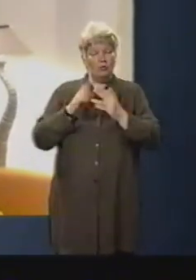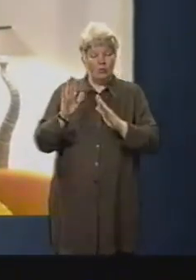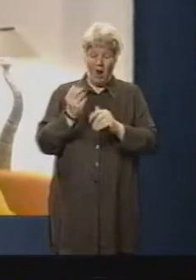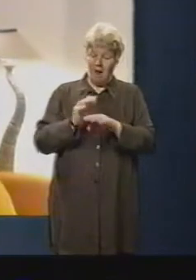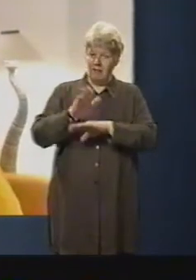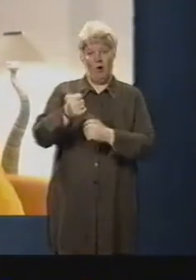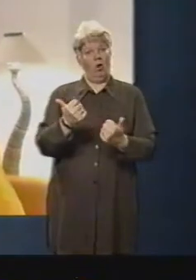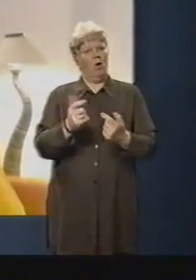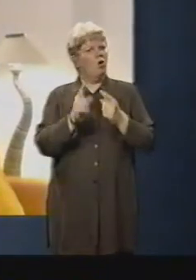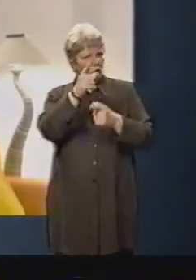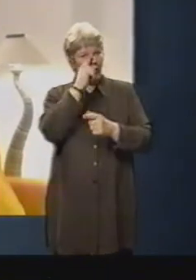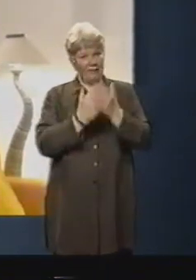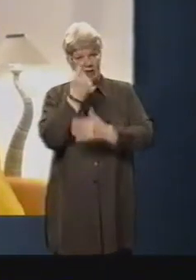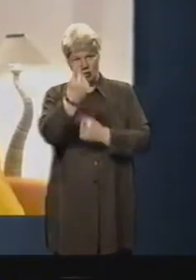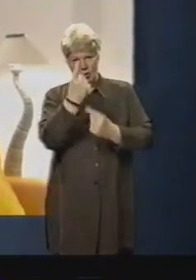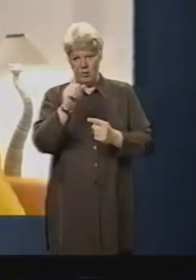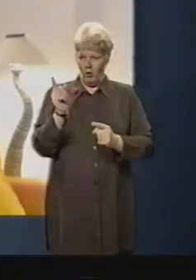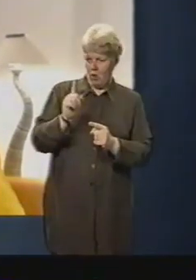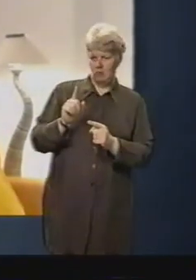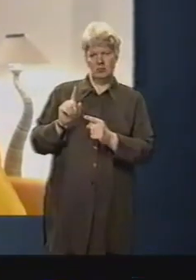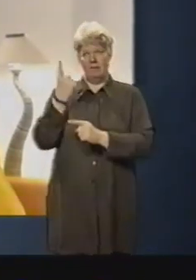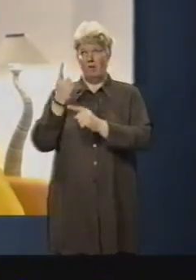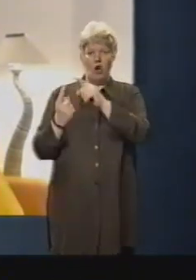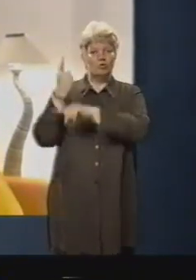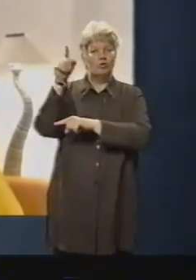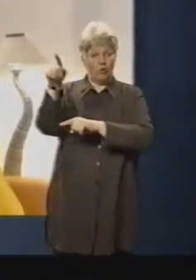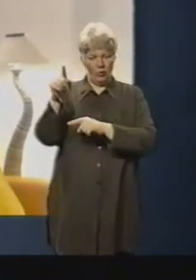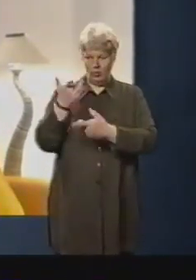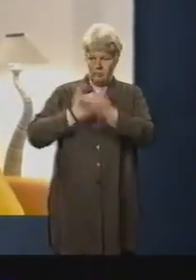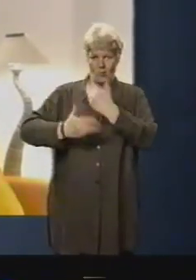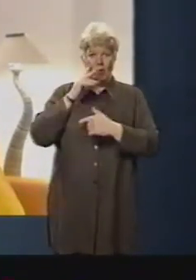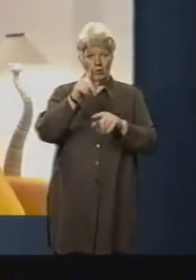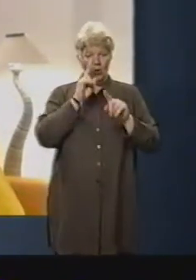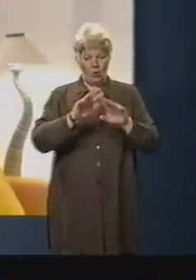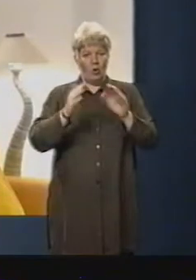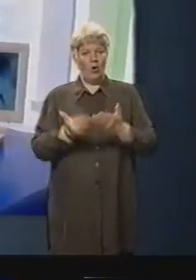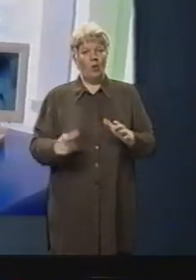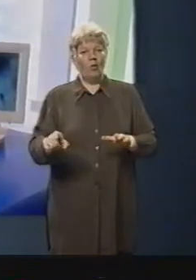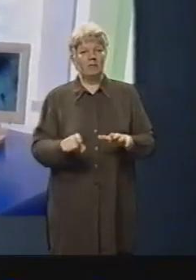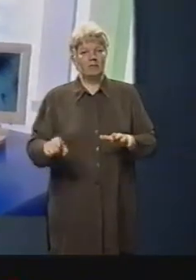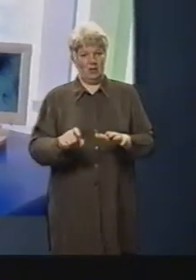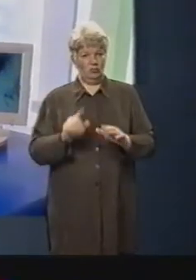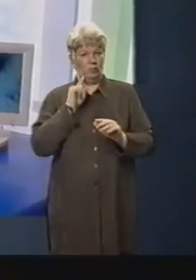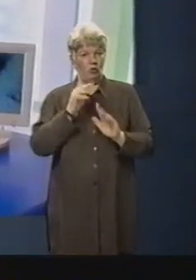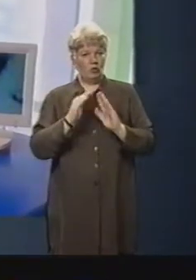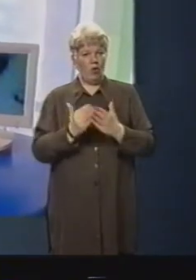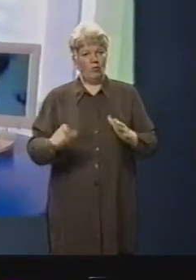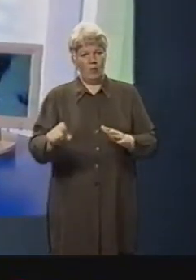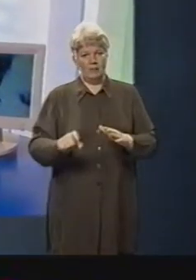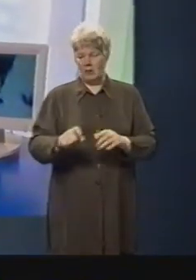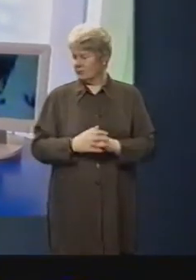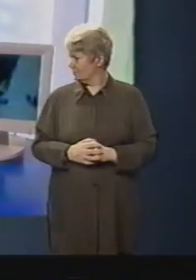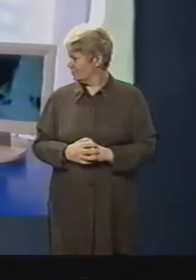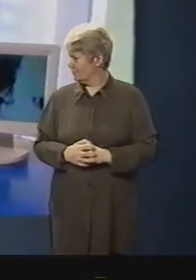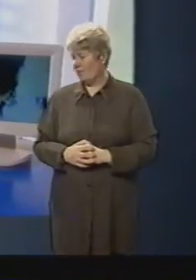And you can find out what the first crew of the space station had to say about their mission by looking at the Tomorrow's World website. Now, a life on the